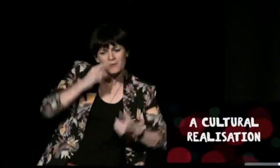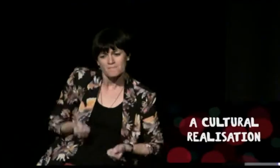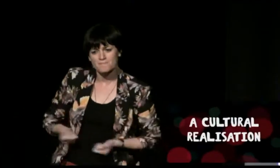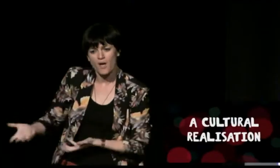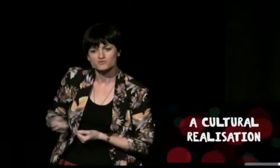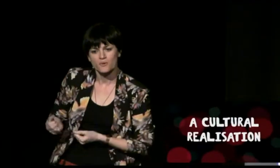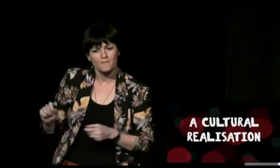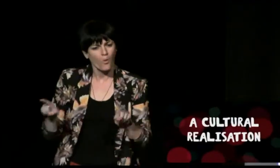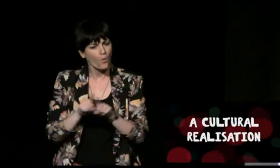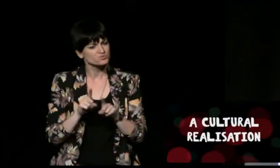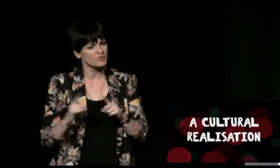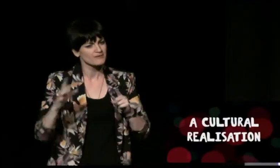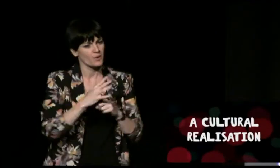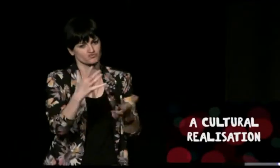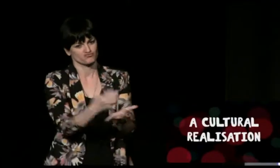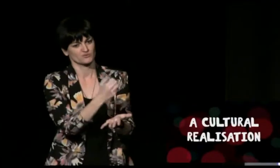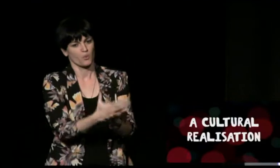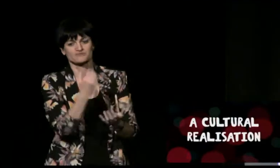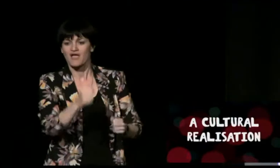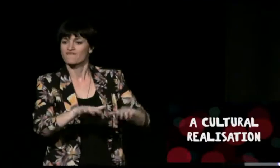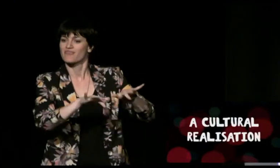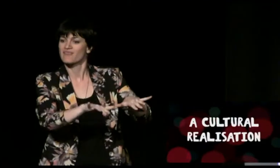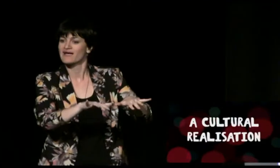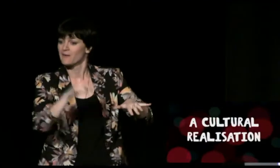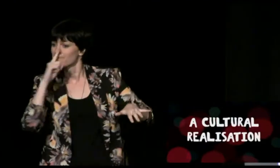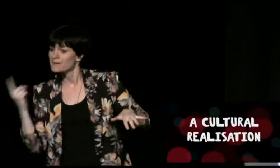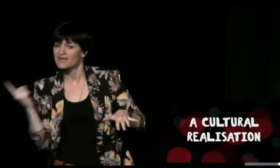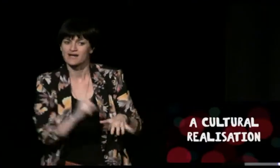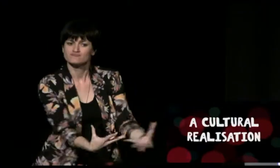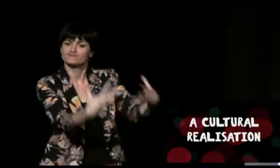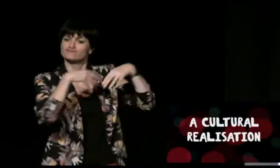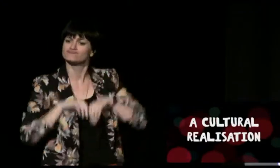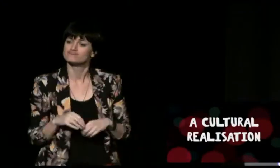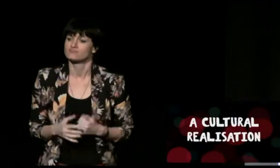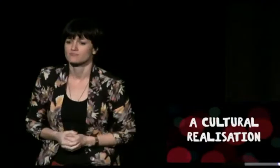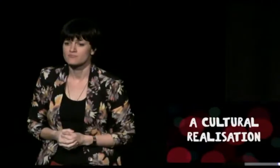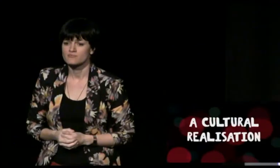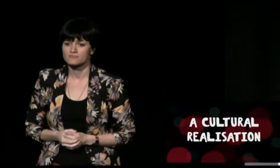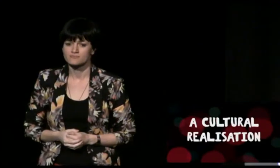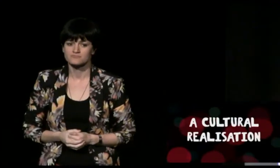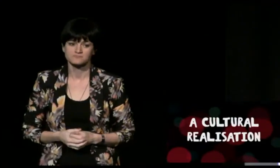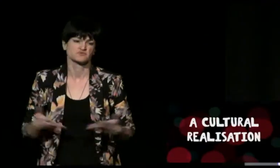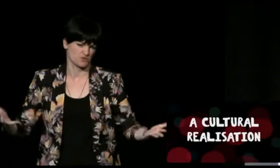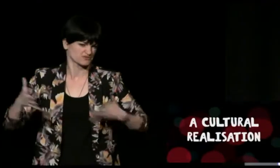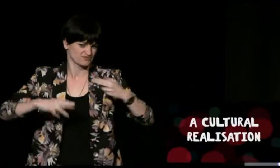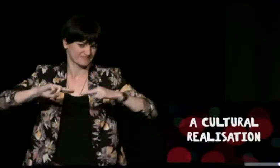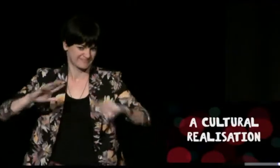that. So they often come back into the deaf community sometimes when they're teenagers or early adults. And so it's important